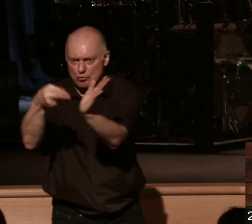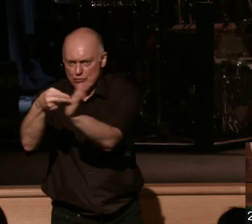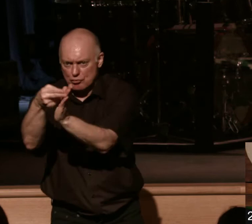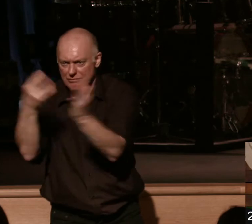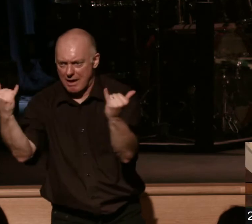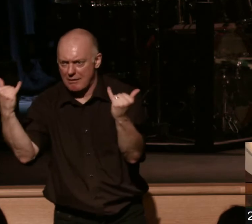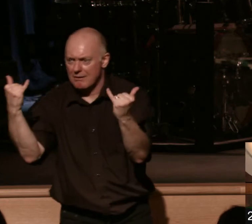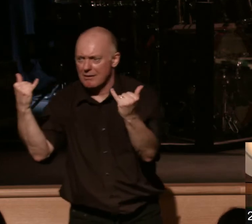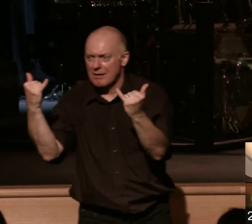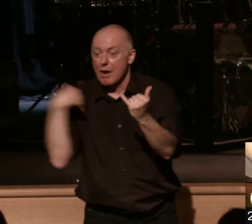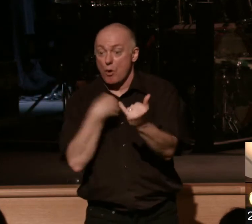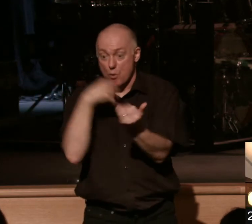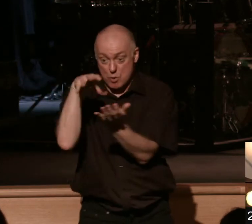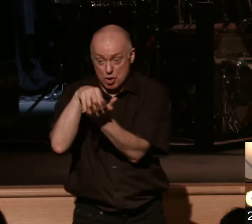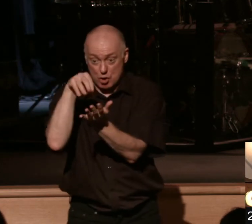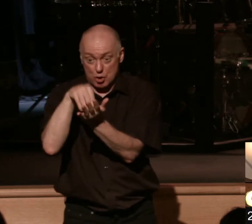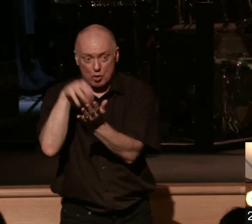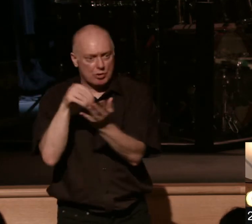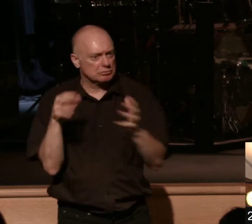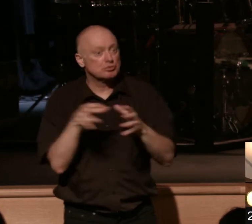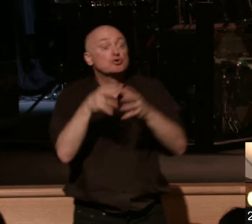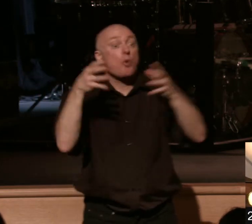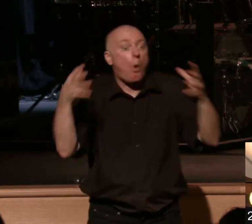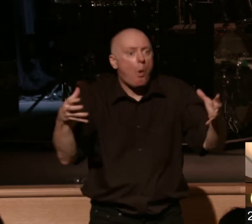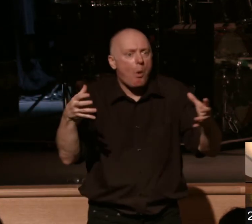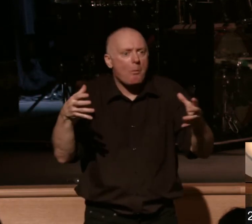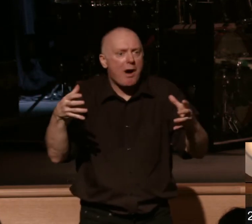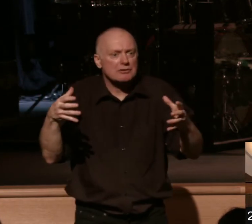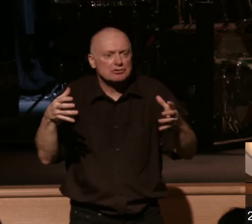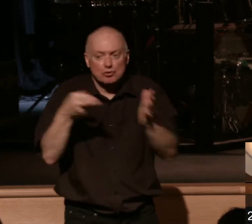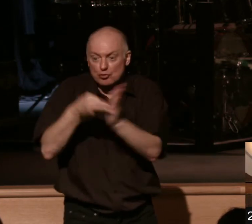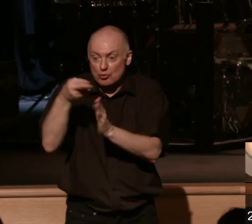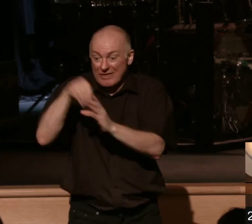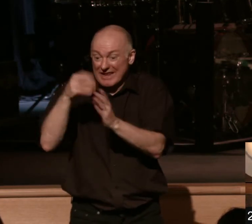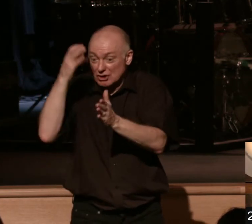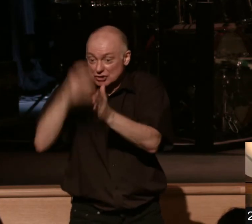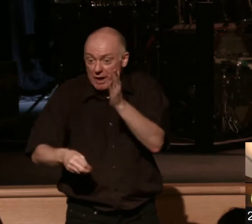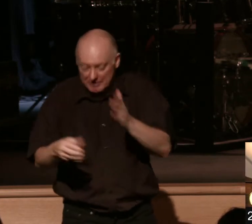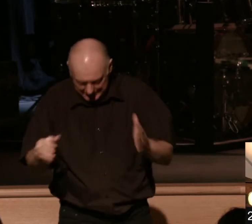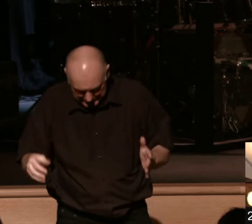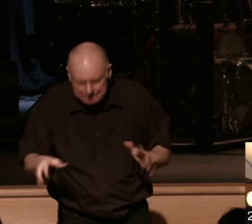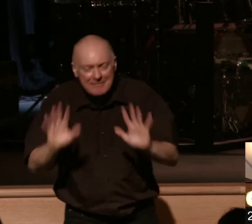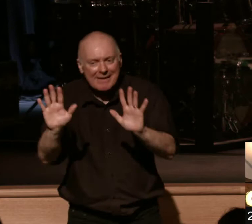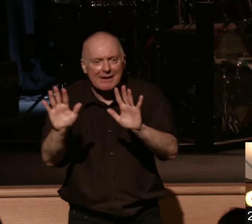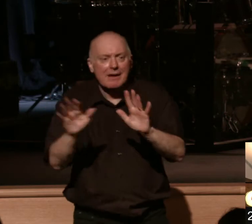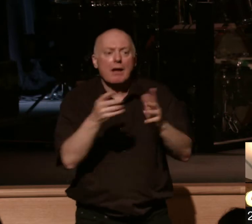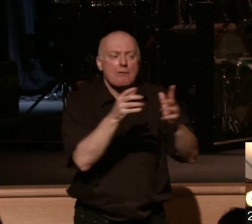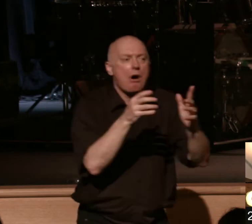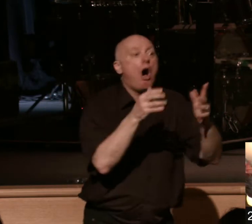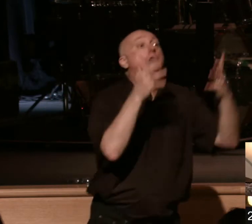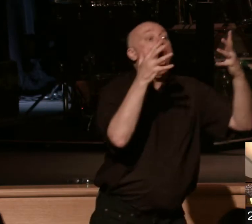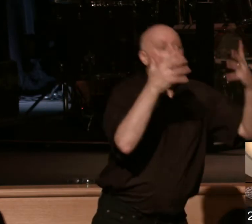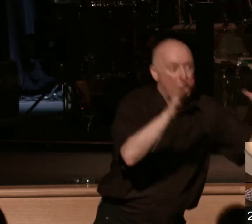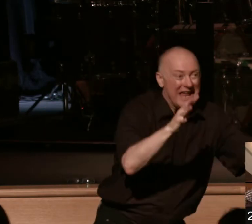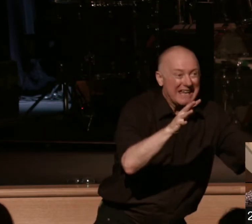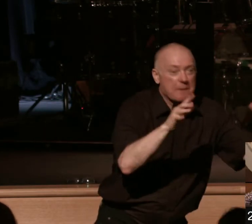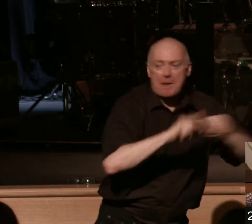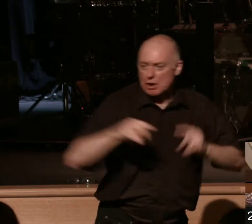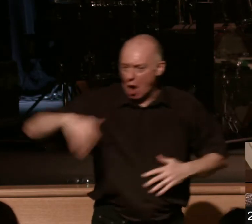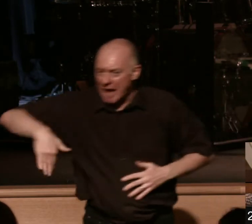We're learning in this passage, there's so much of this in this whole chapter, there's the already and the not yet. Okay?